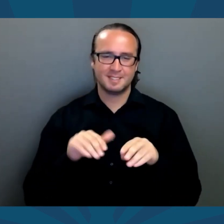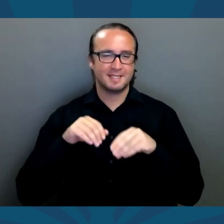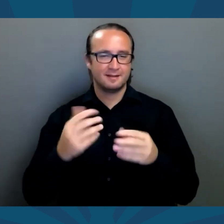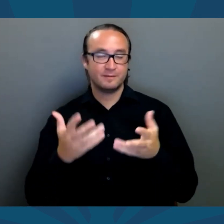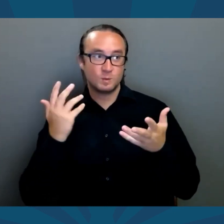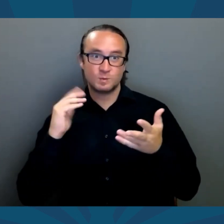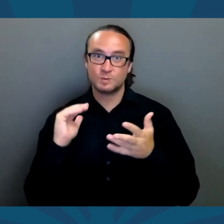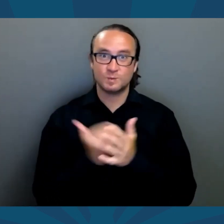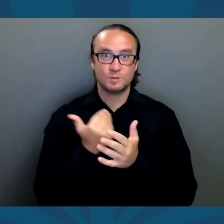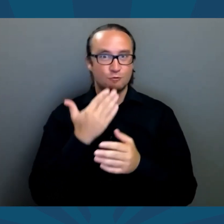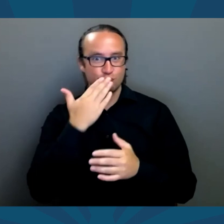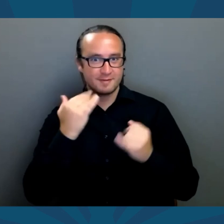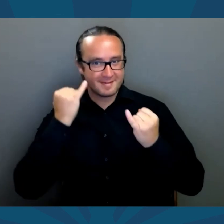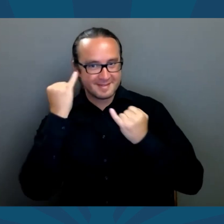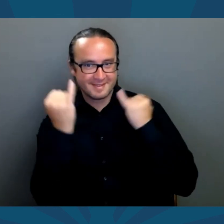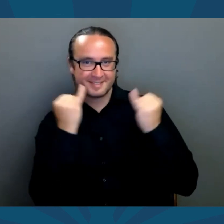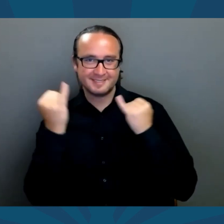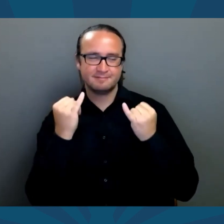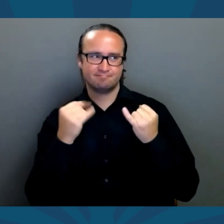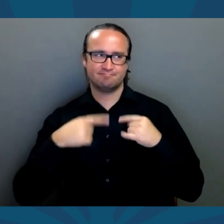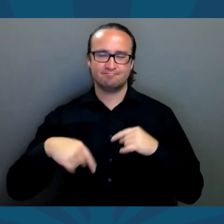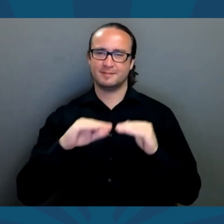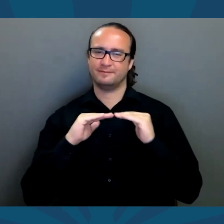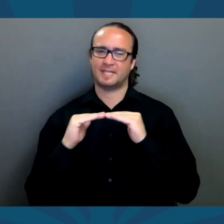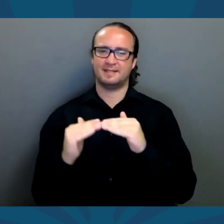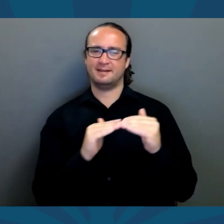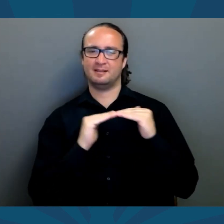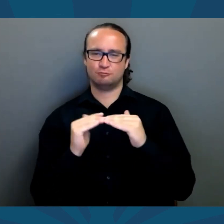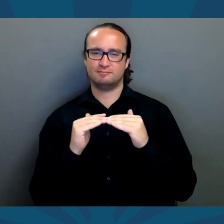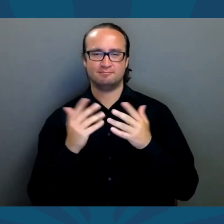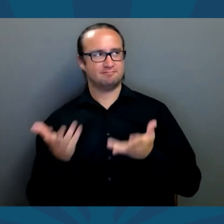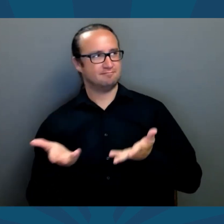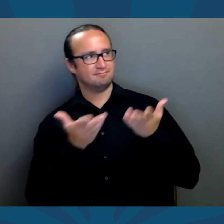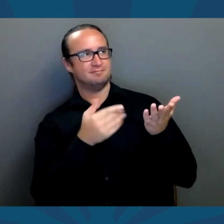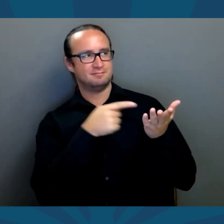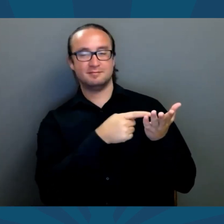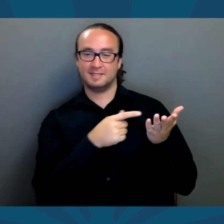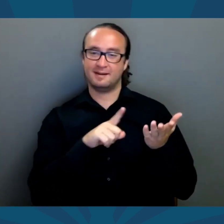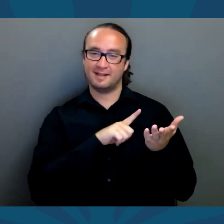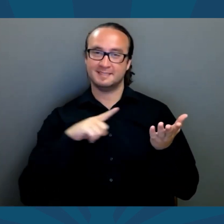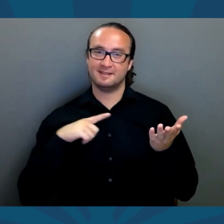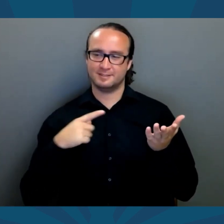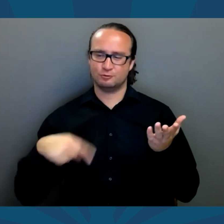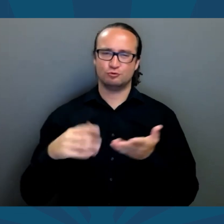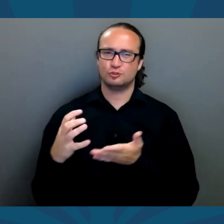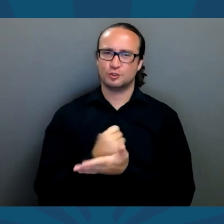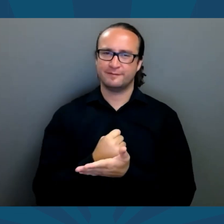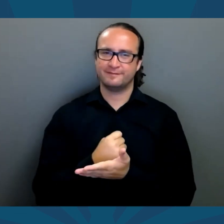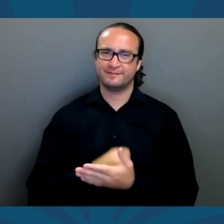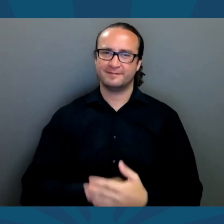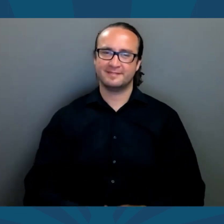and giving all good ideas the fair hearing at the Legislature they deserve. Let's